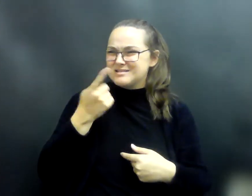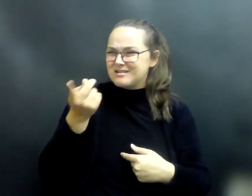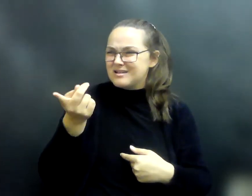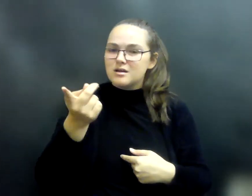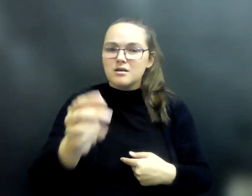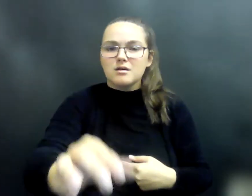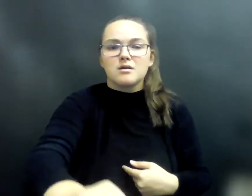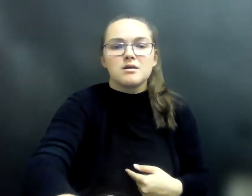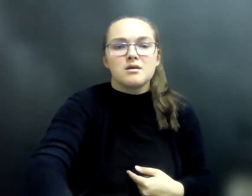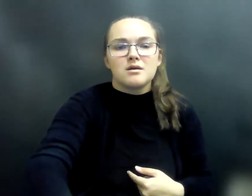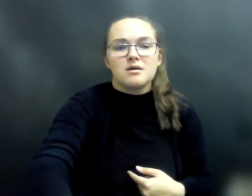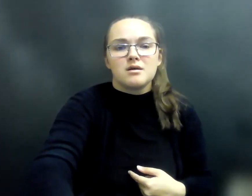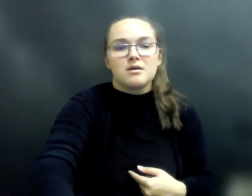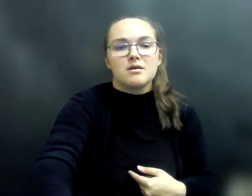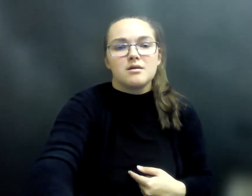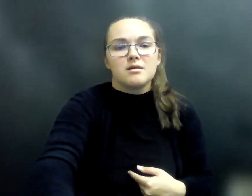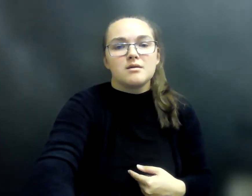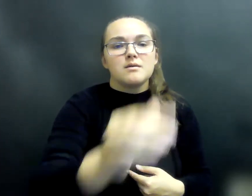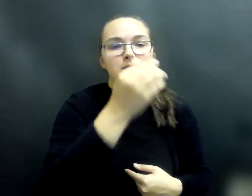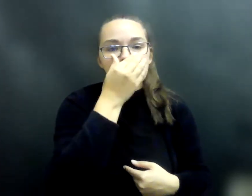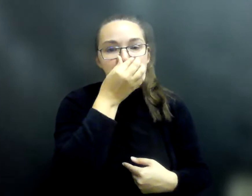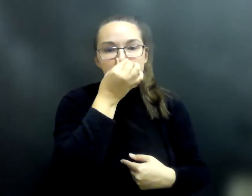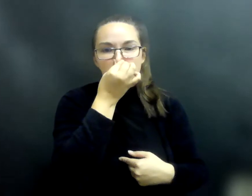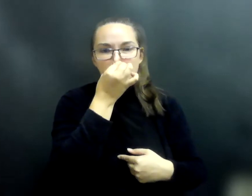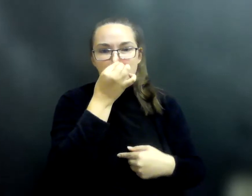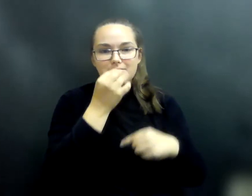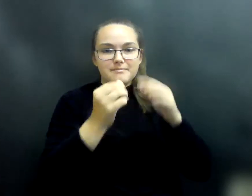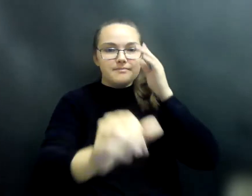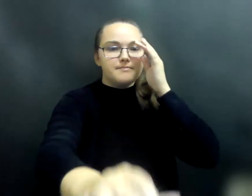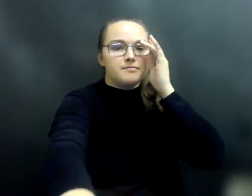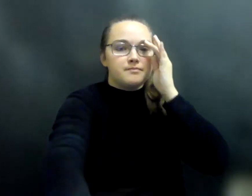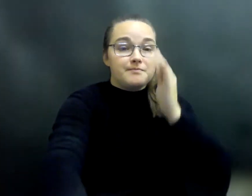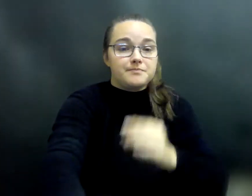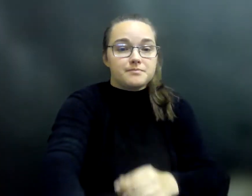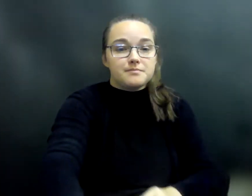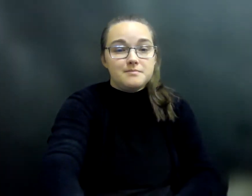conversation, Wyatt decided to demonstrate his skills and bellowed, Look out.